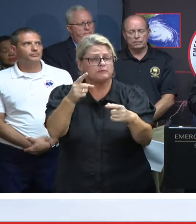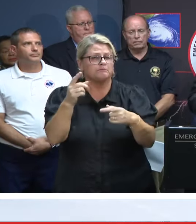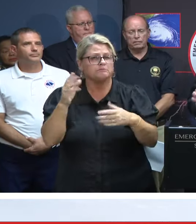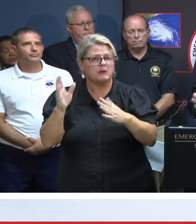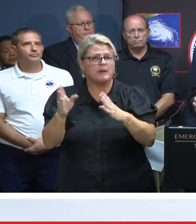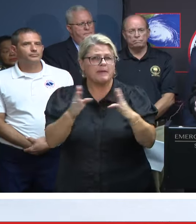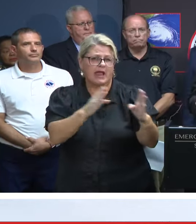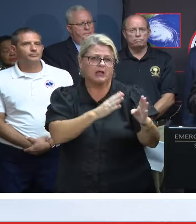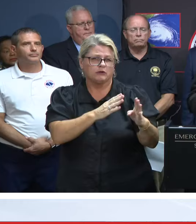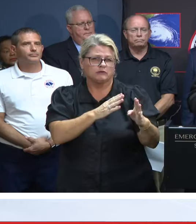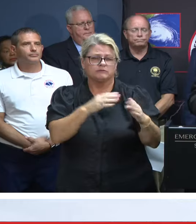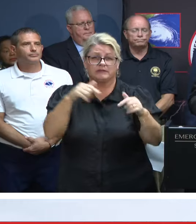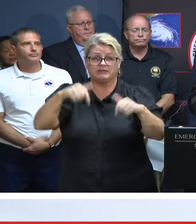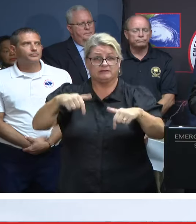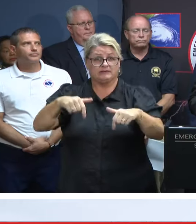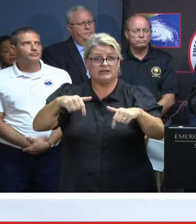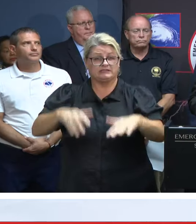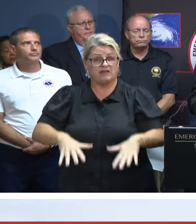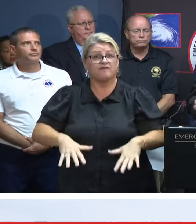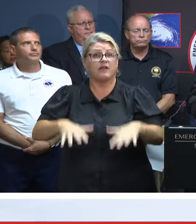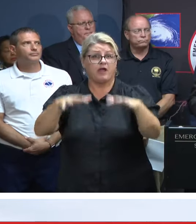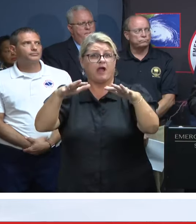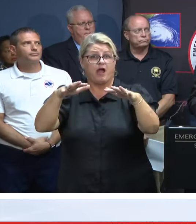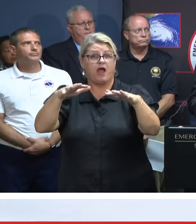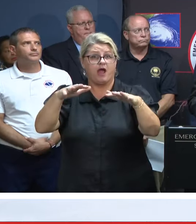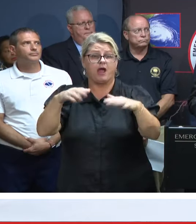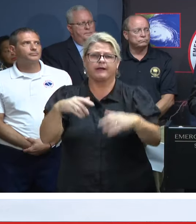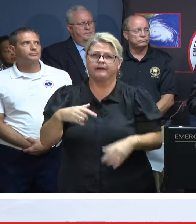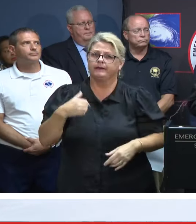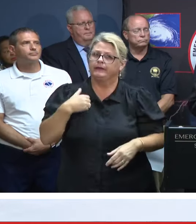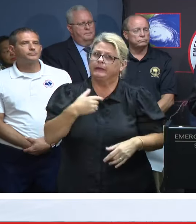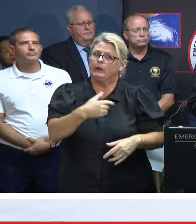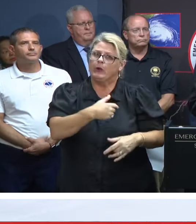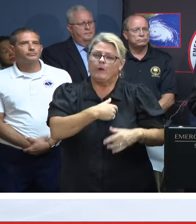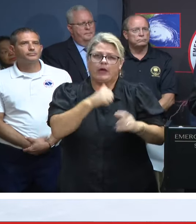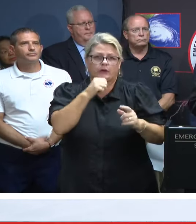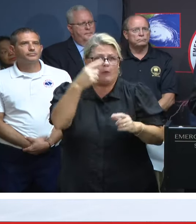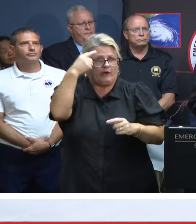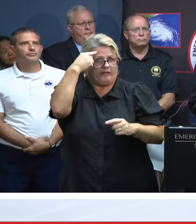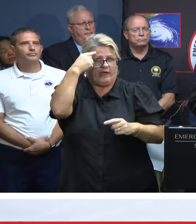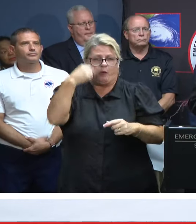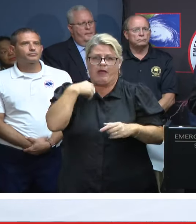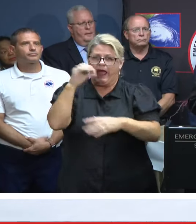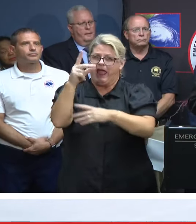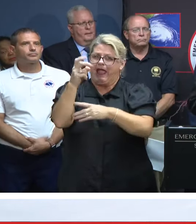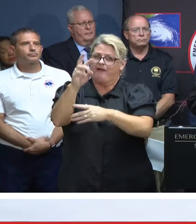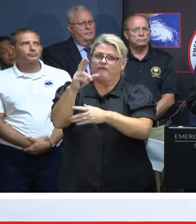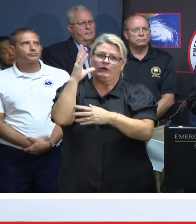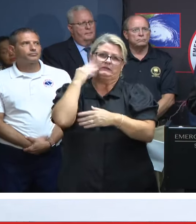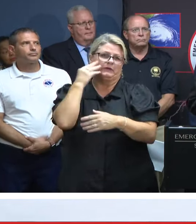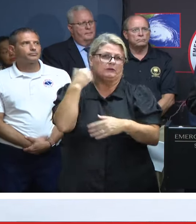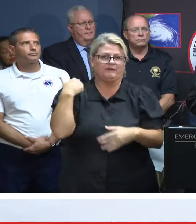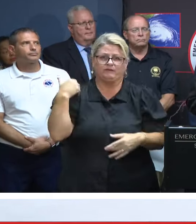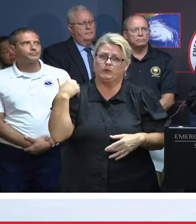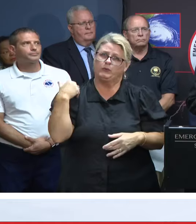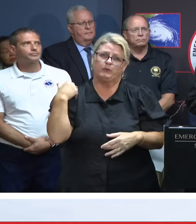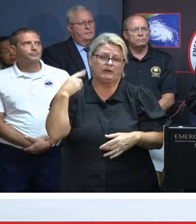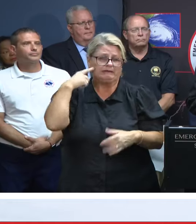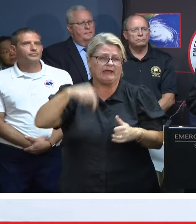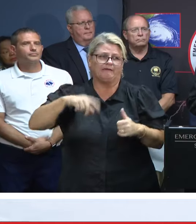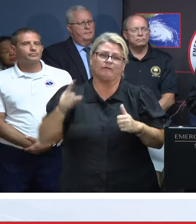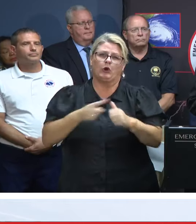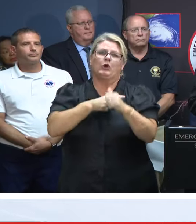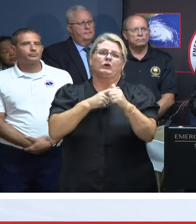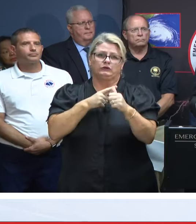this flood, this is an animal that we don't think that we have seen before. So we must be very, very